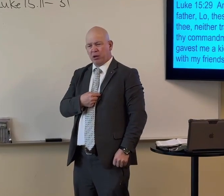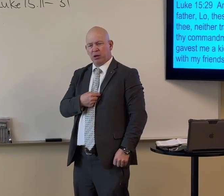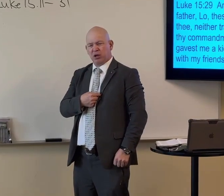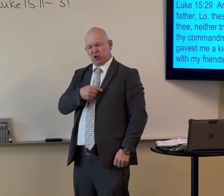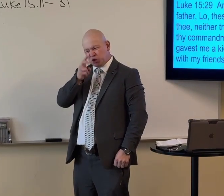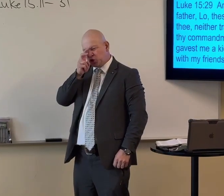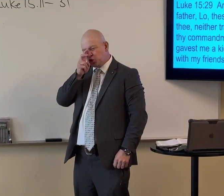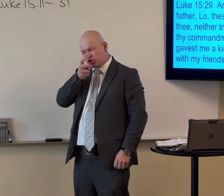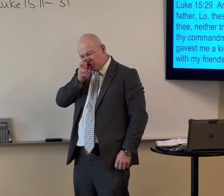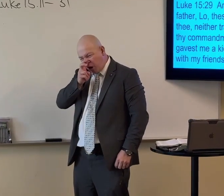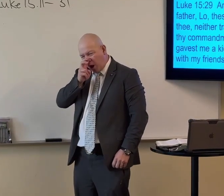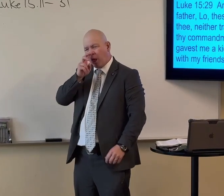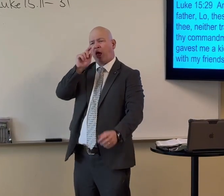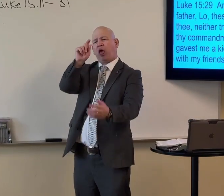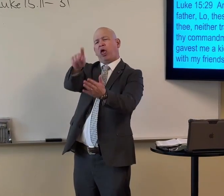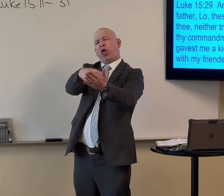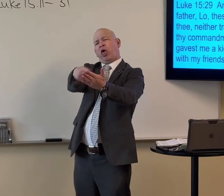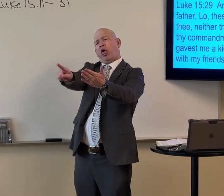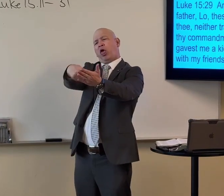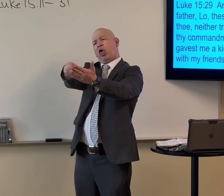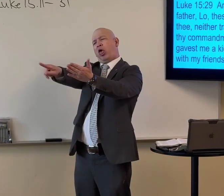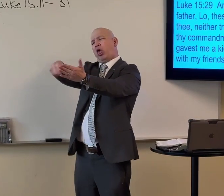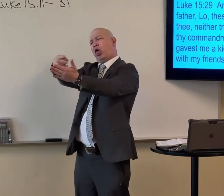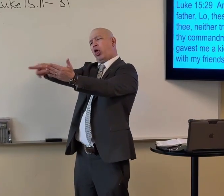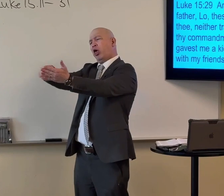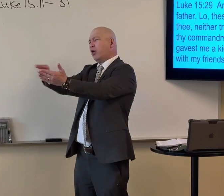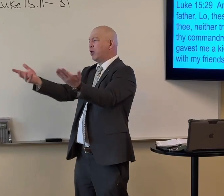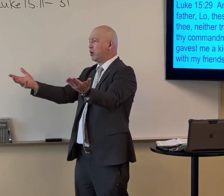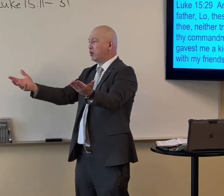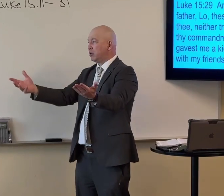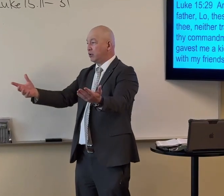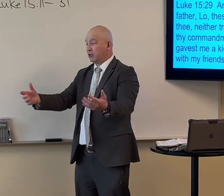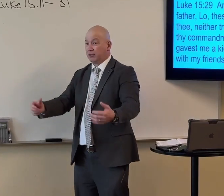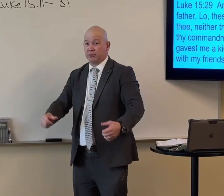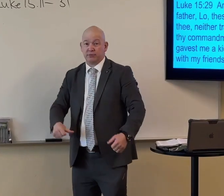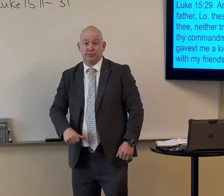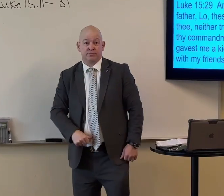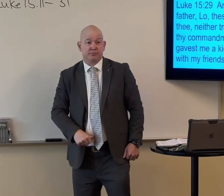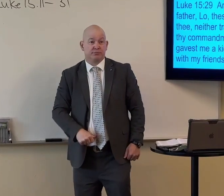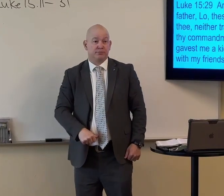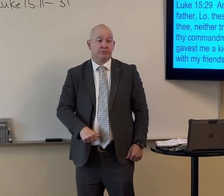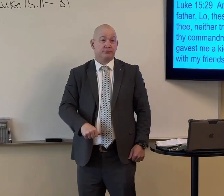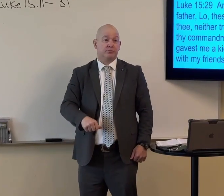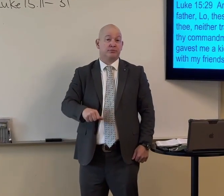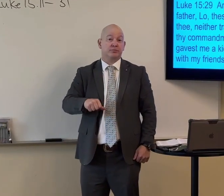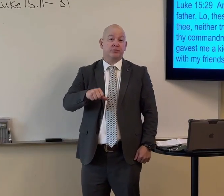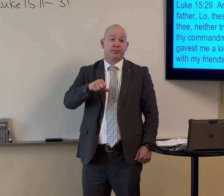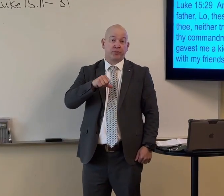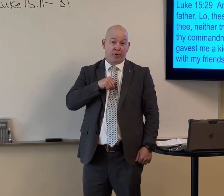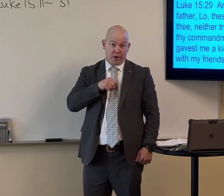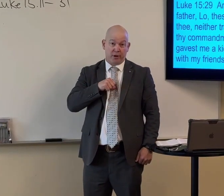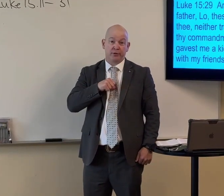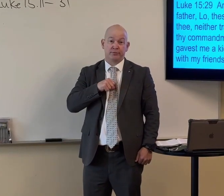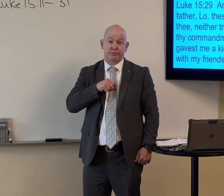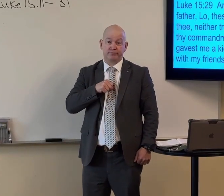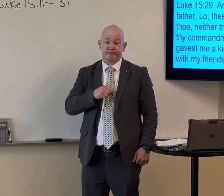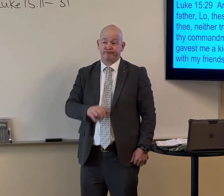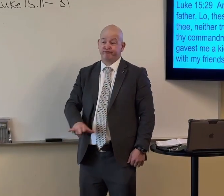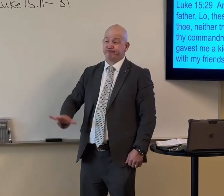That means you've got a hard heart. You're looking around and criticizing everybody else. Means you're prideful.